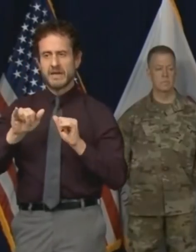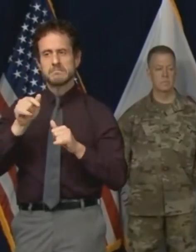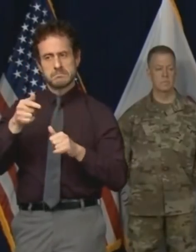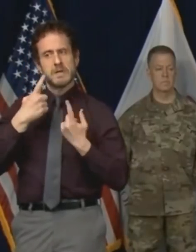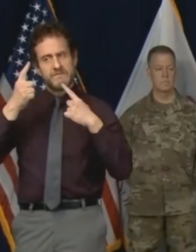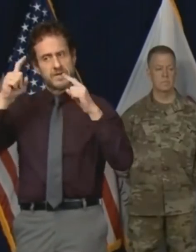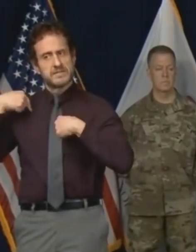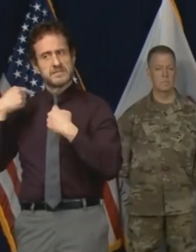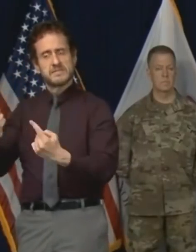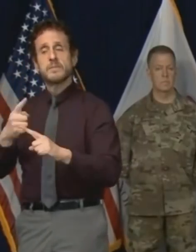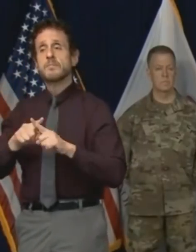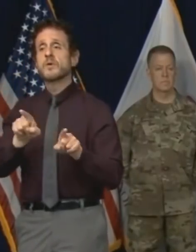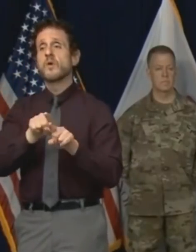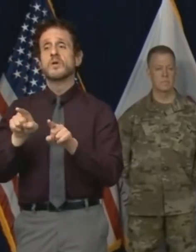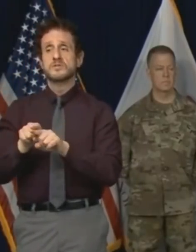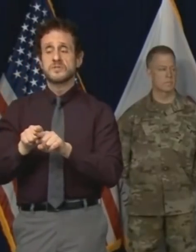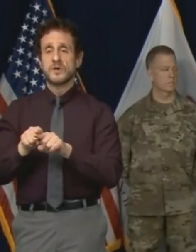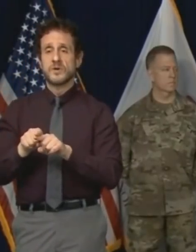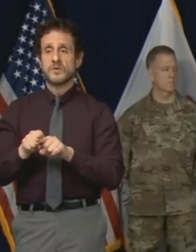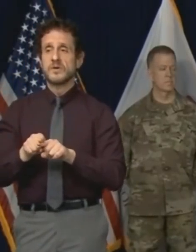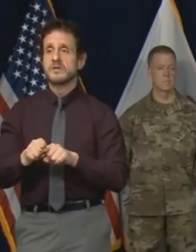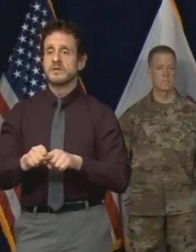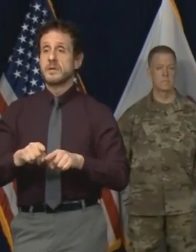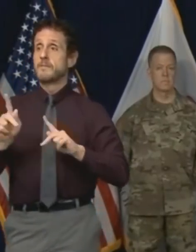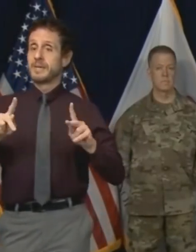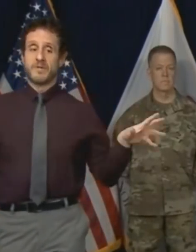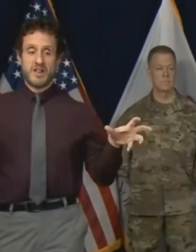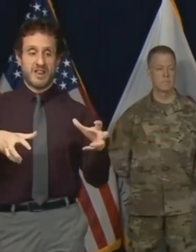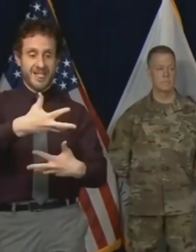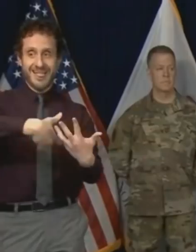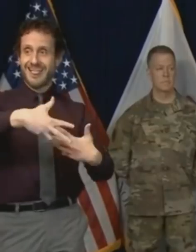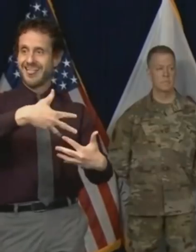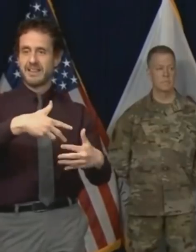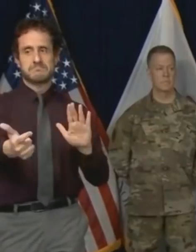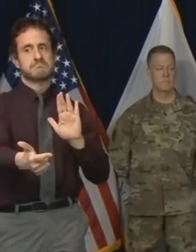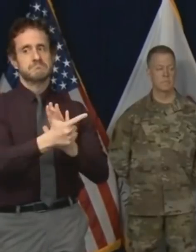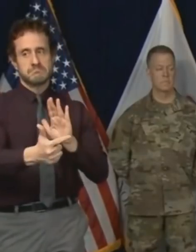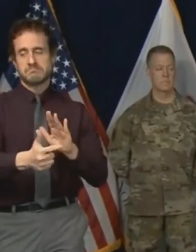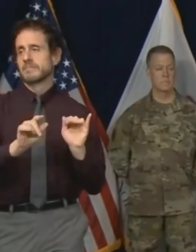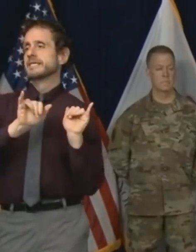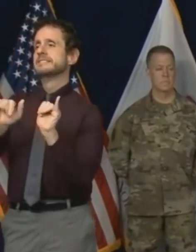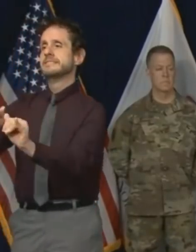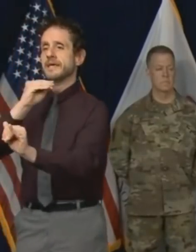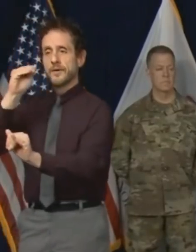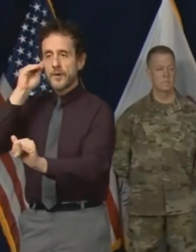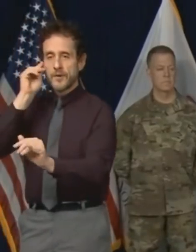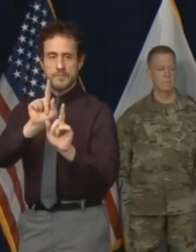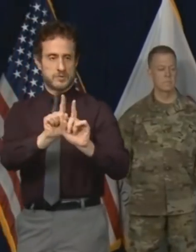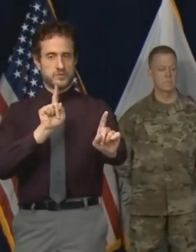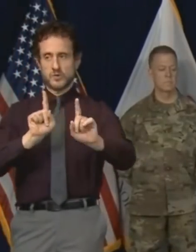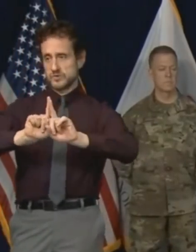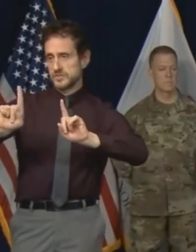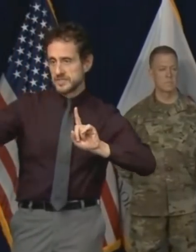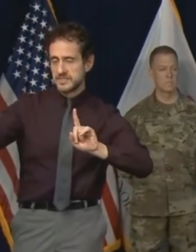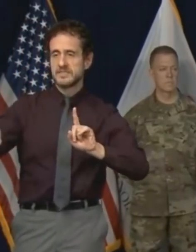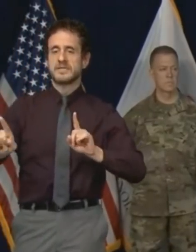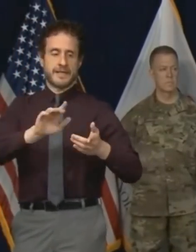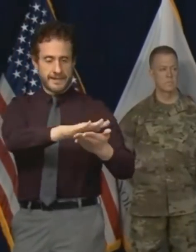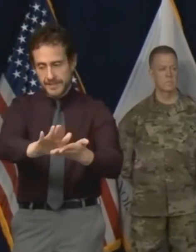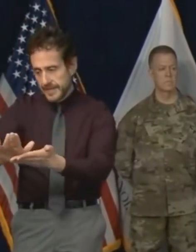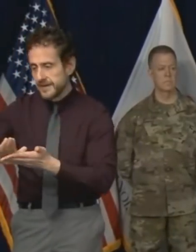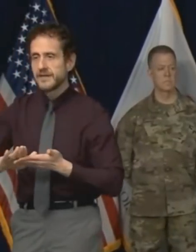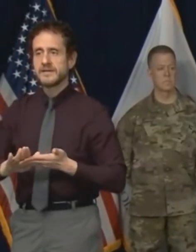But also the banning of mass gatherings, the staying at home, the social distancing, the environmental cleaning.